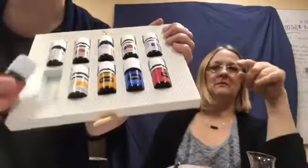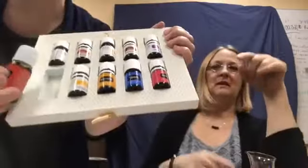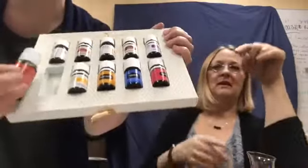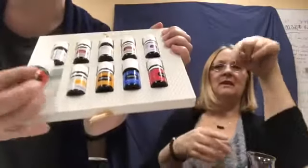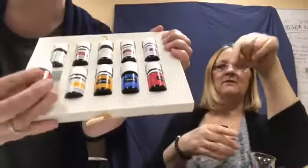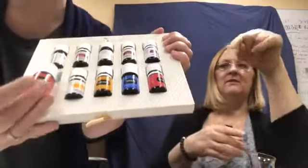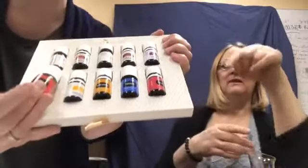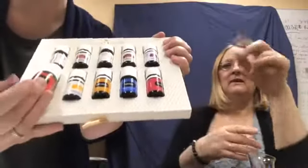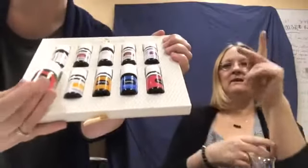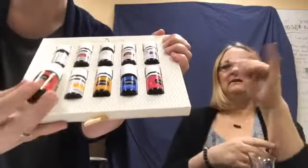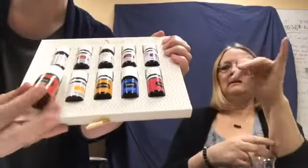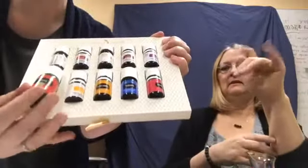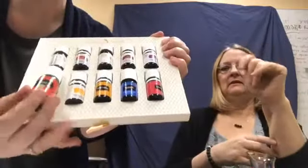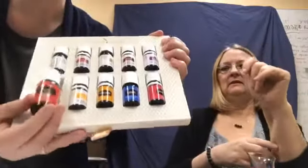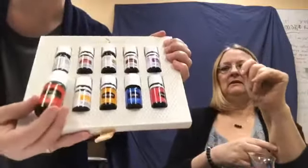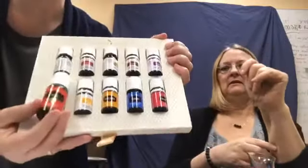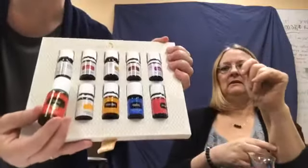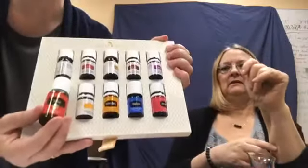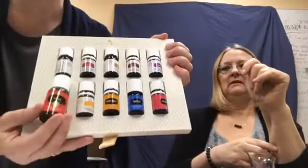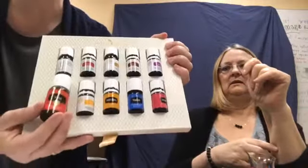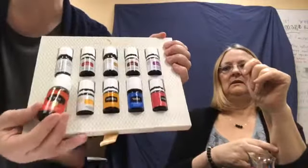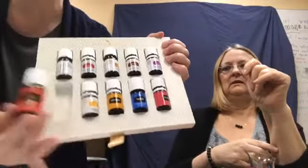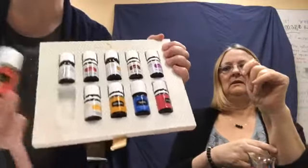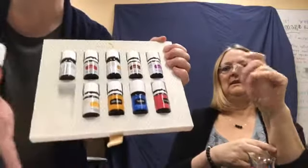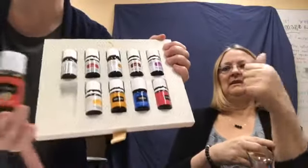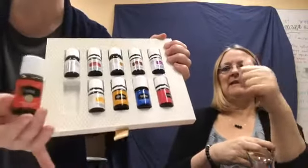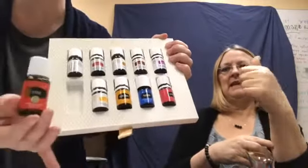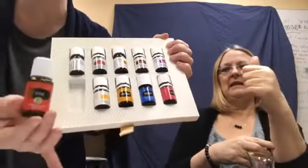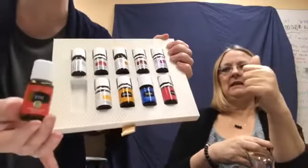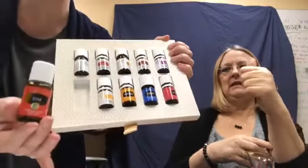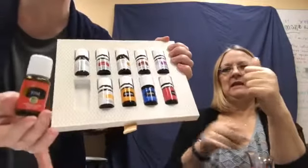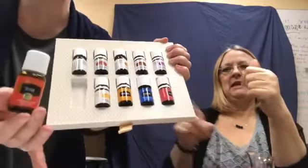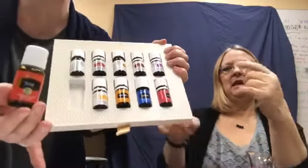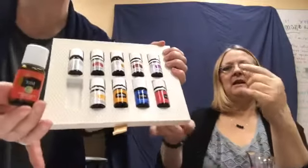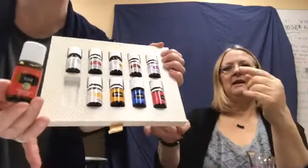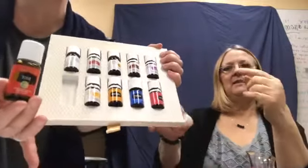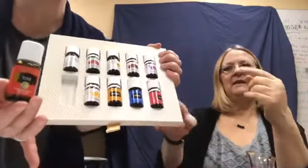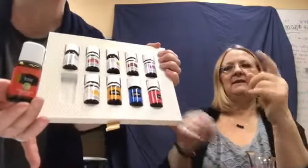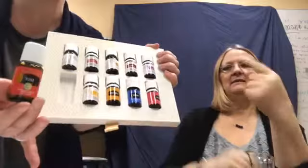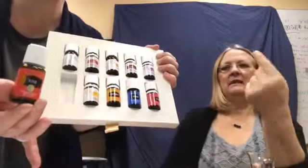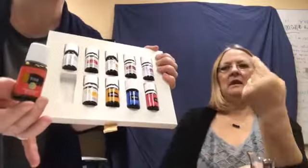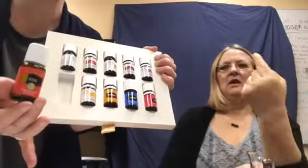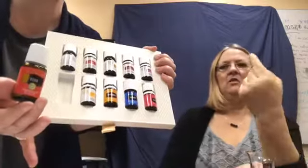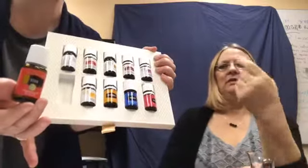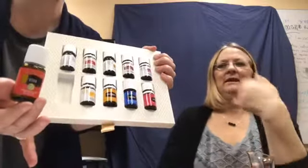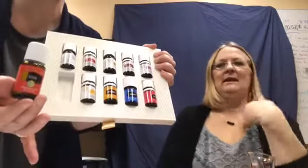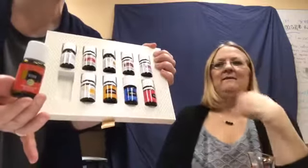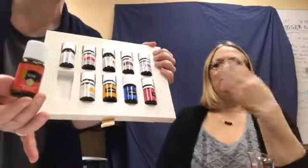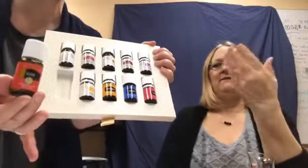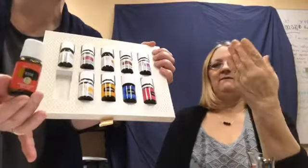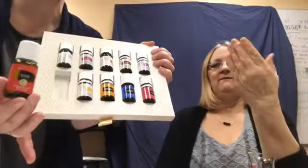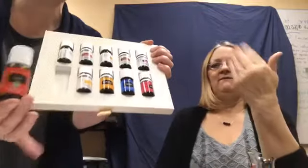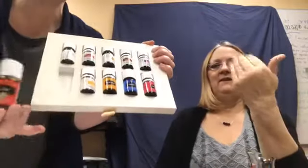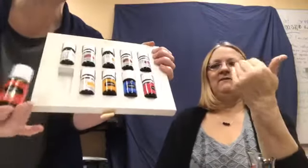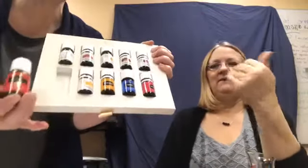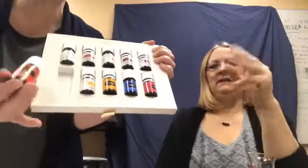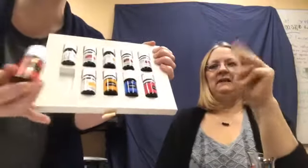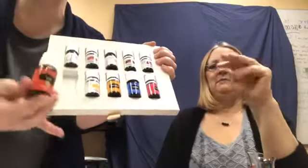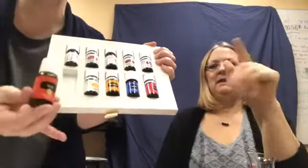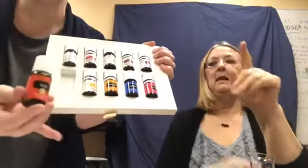of, there's 10 of these, this one I only have in the 15 milliliter, but we do have,